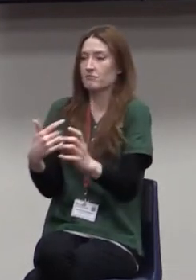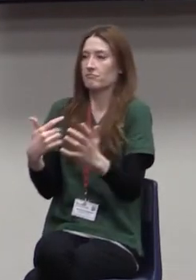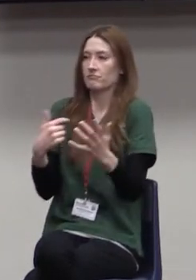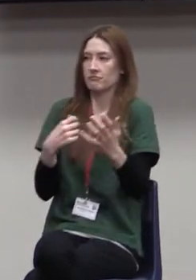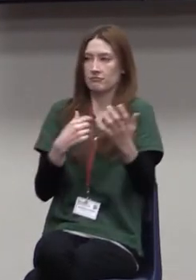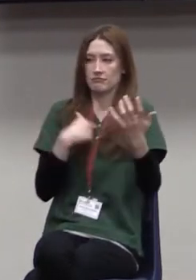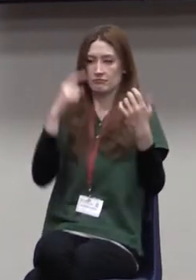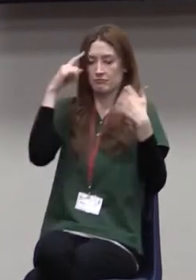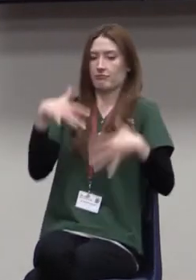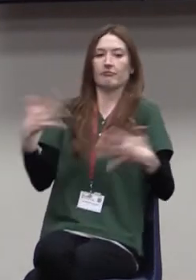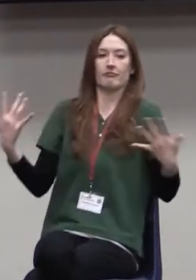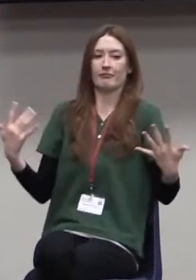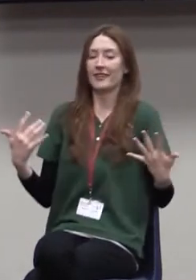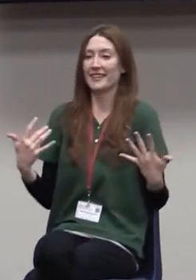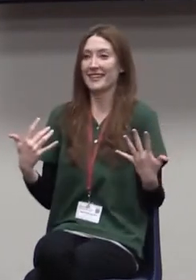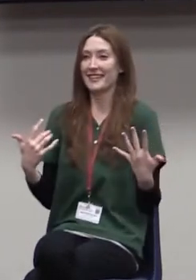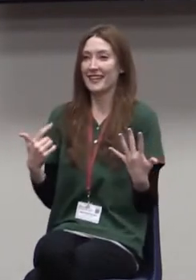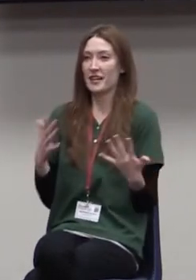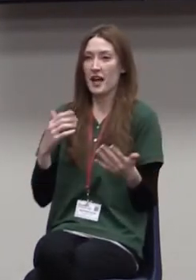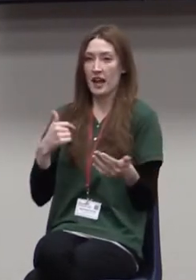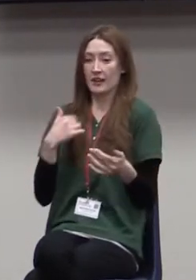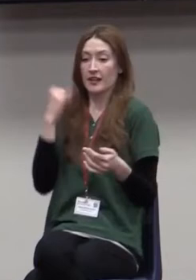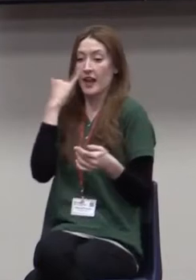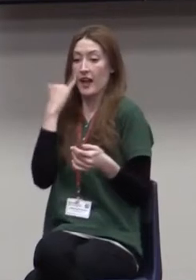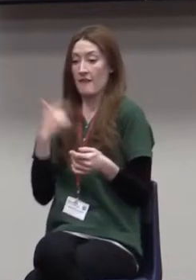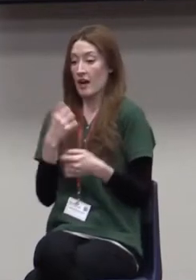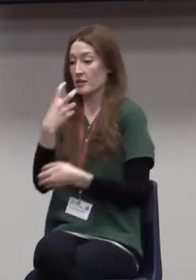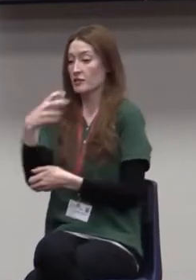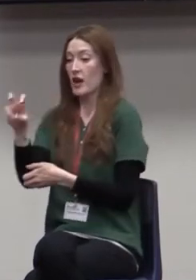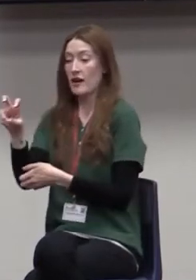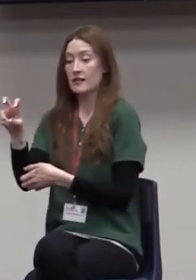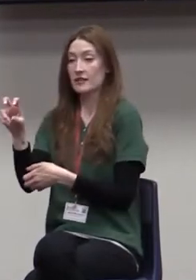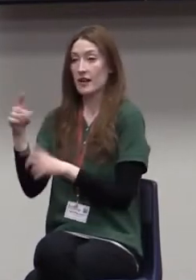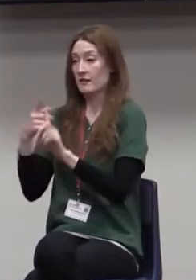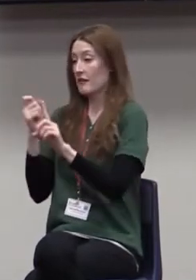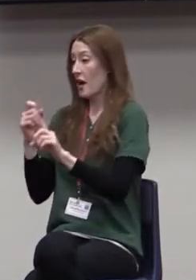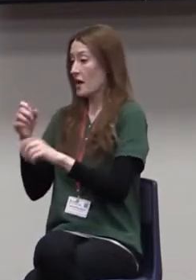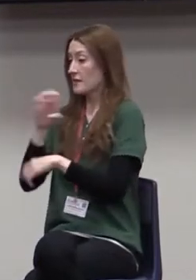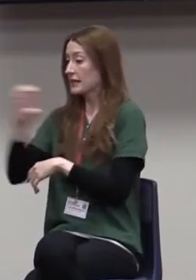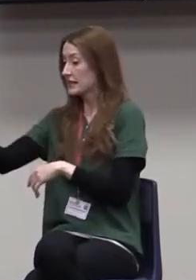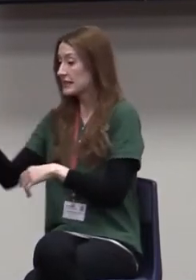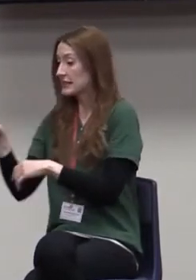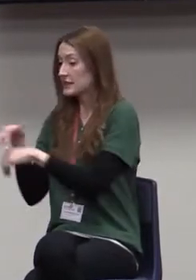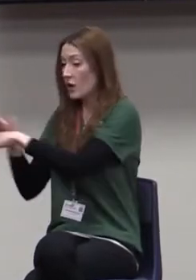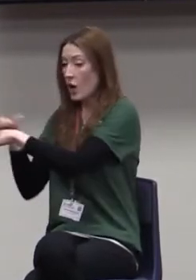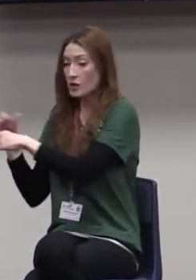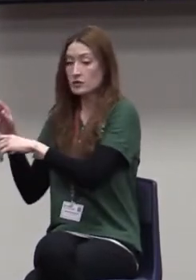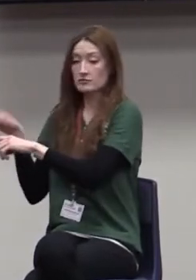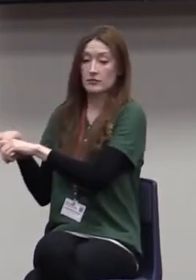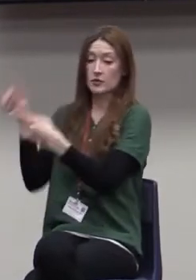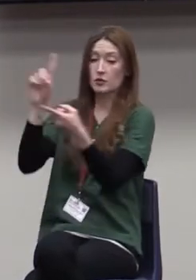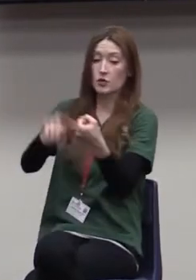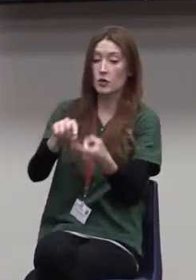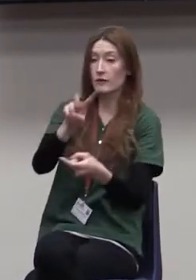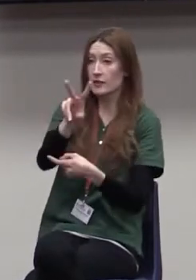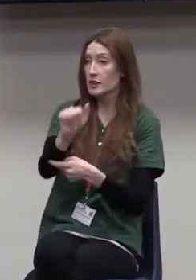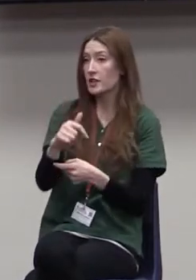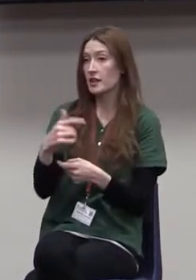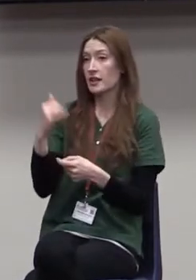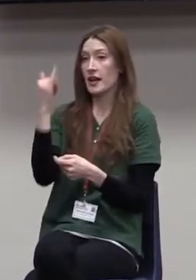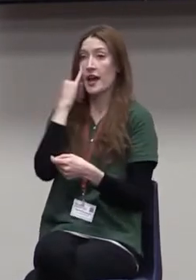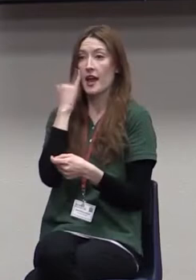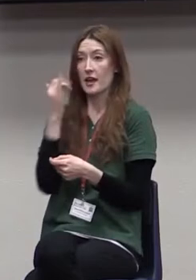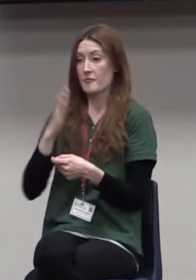anytime I travel, I leave the East Coast and Virginia. And if the flights don't go on schedule, if things don't go the way I have them planned, it